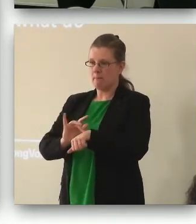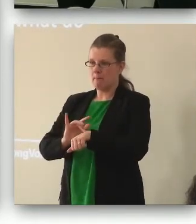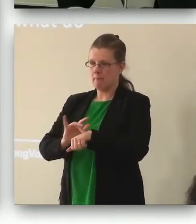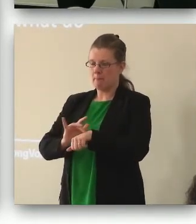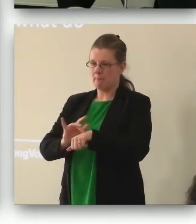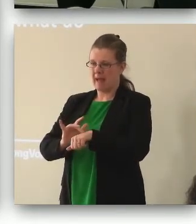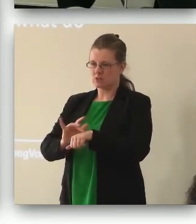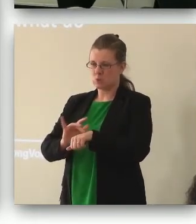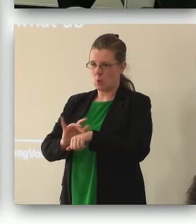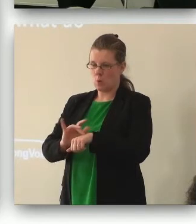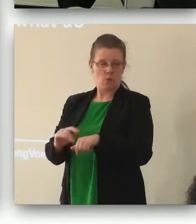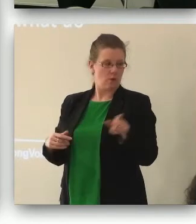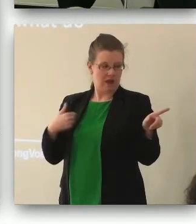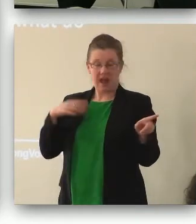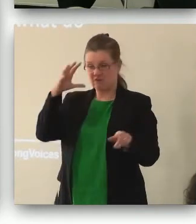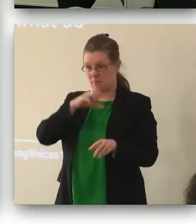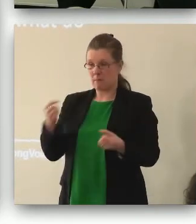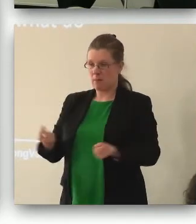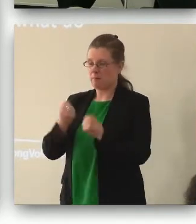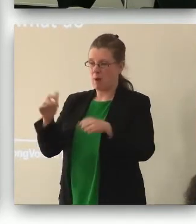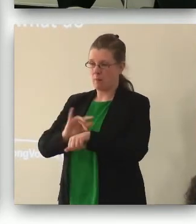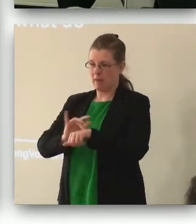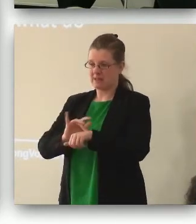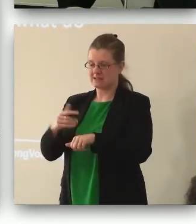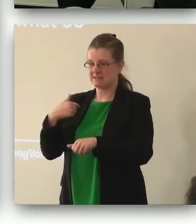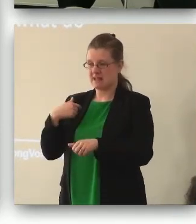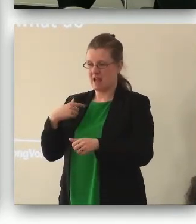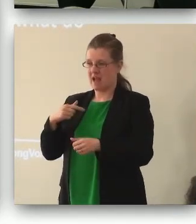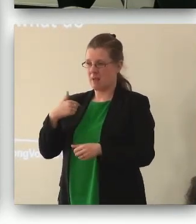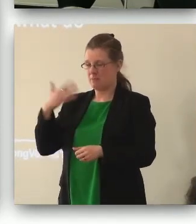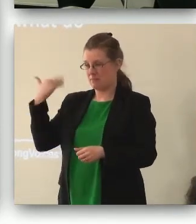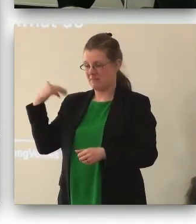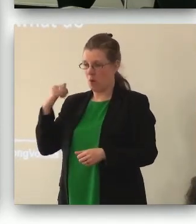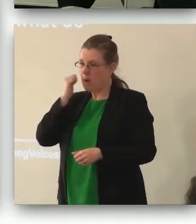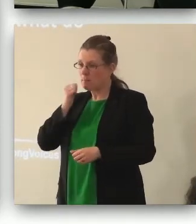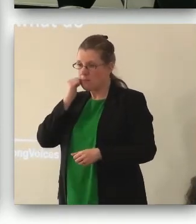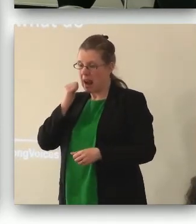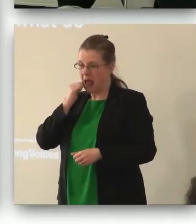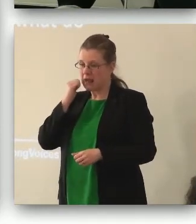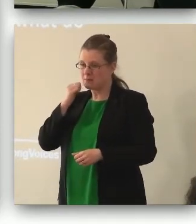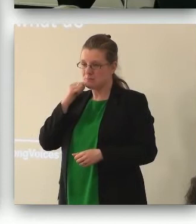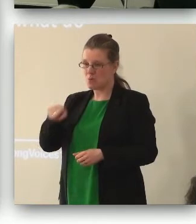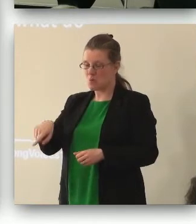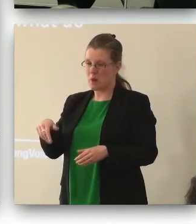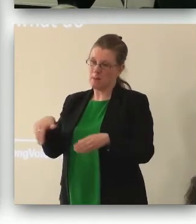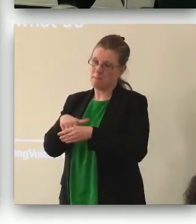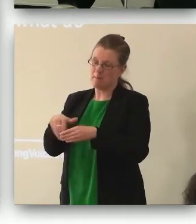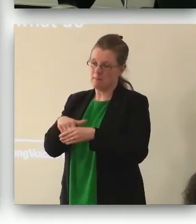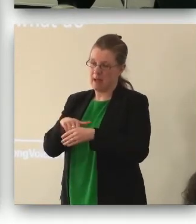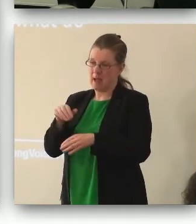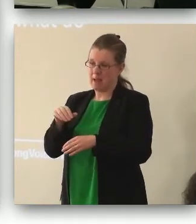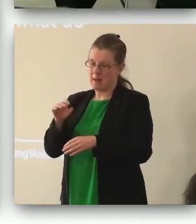I remember the power of the panto being a veteran Blackpool children's pantomime member for ten years